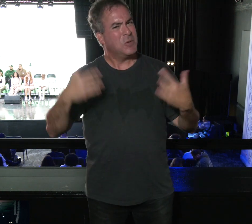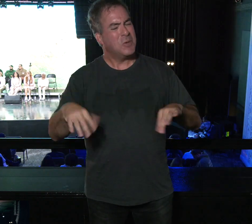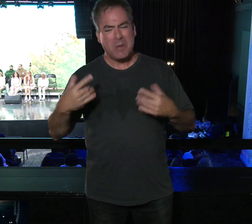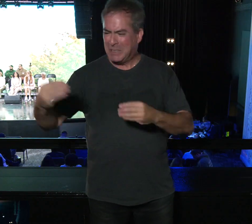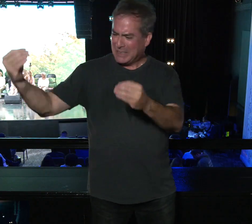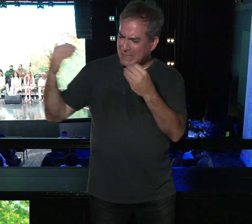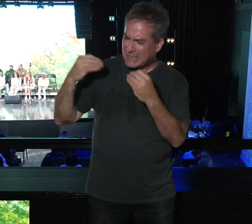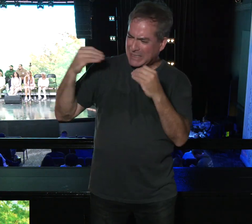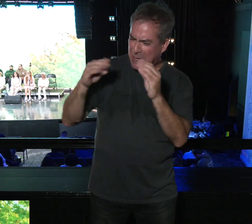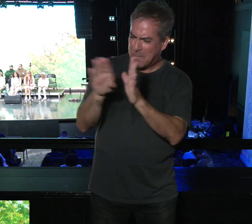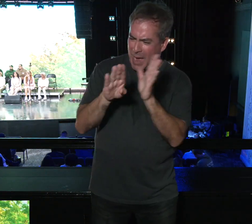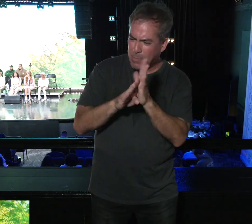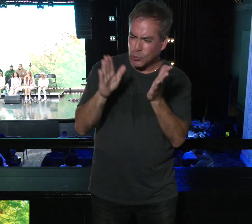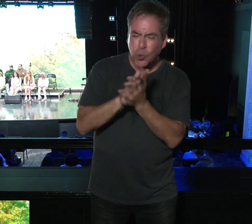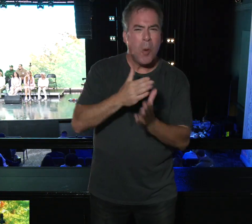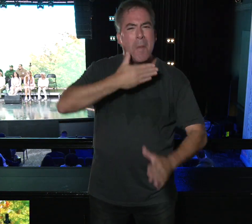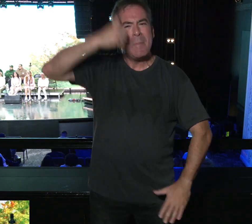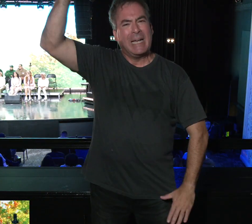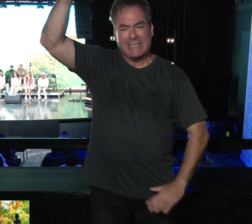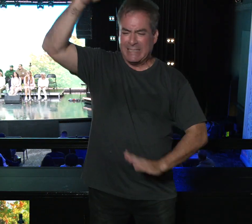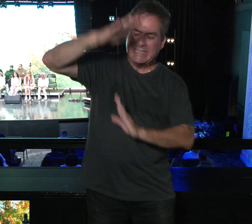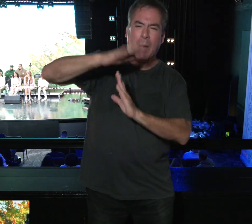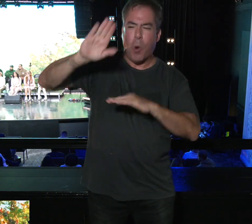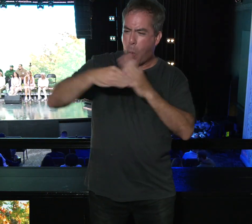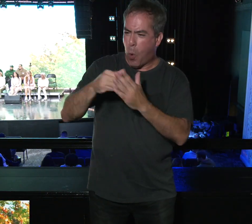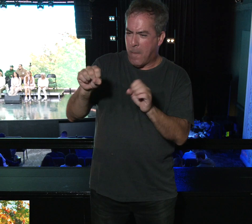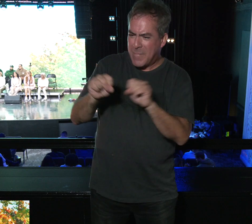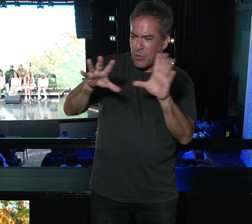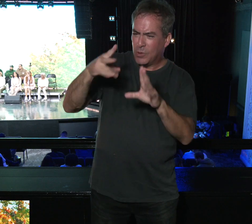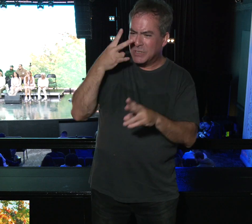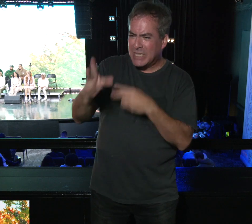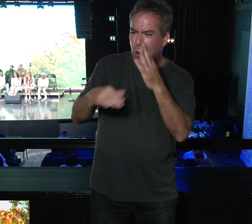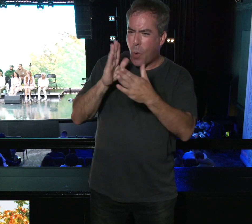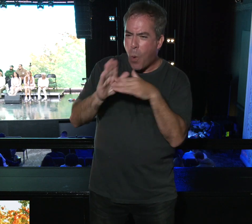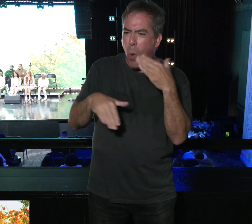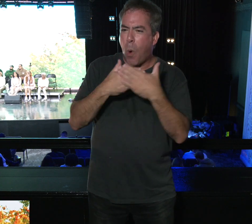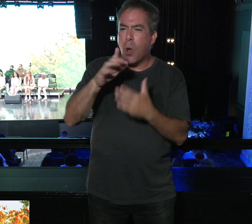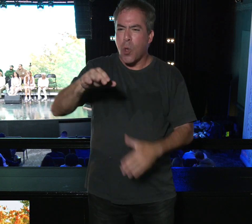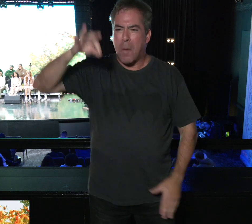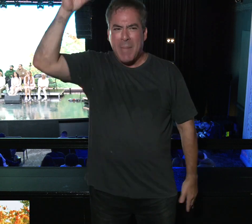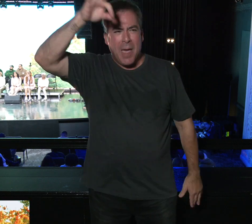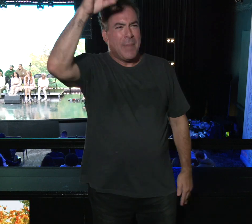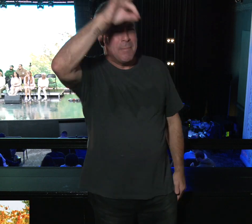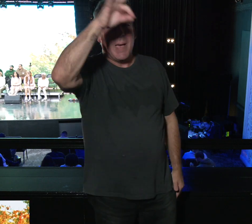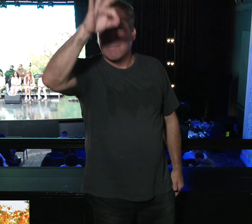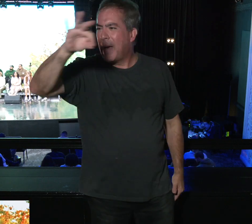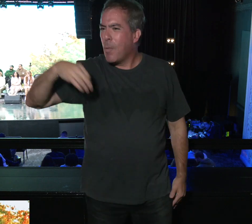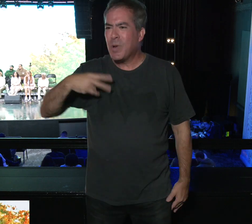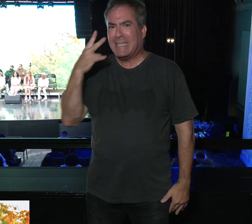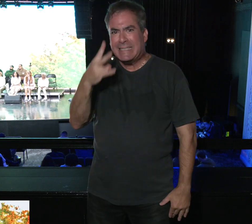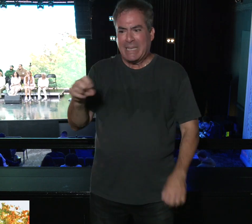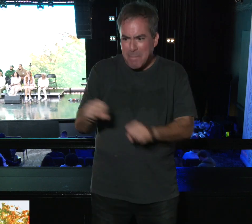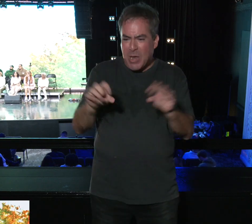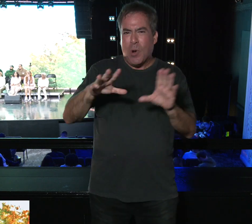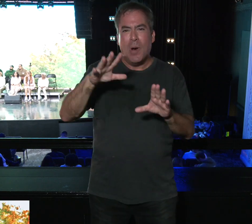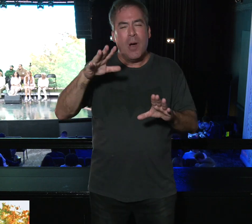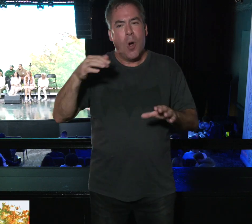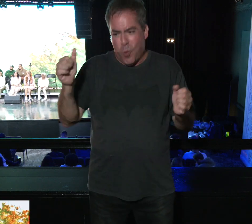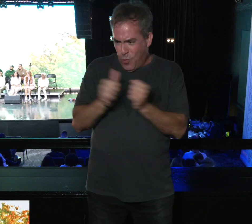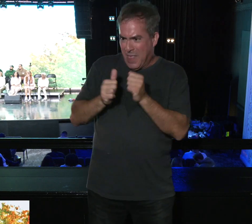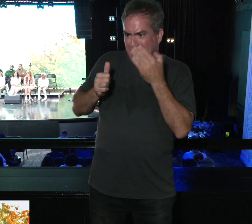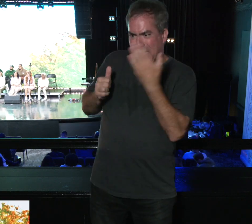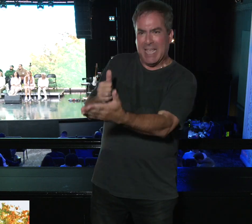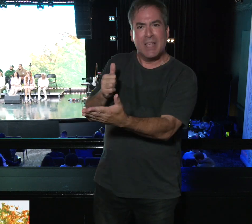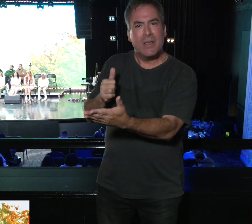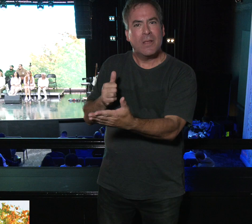seminary, the best Bible school. I mean, we saw all your miracles. We heard all your sermons, all your parables. Like, we were with God for three days.